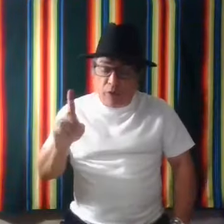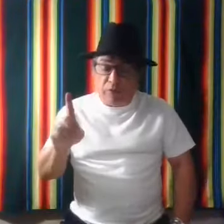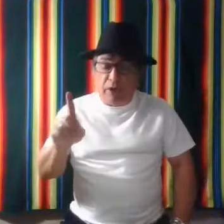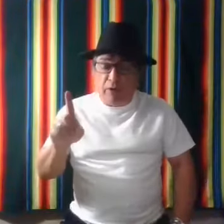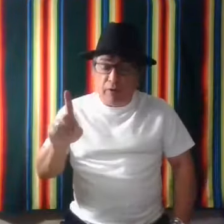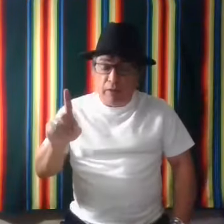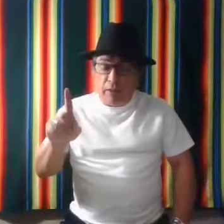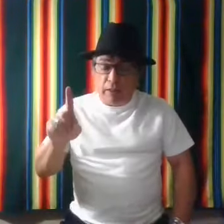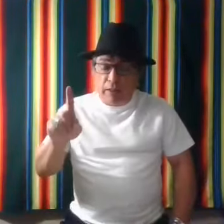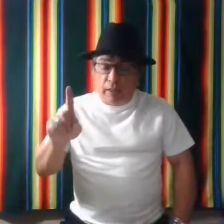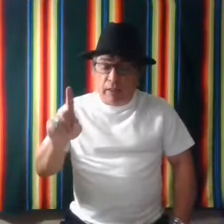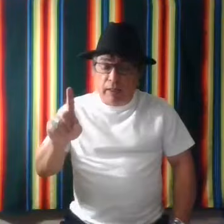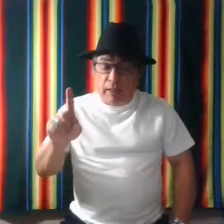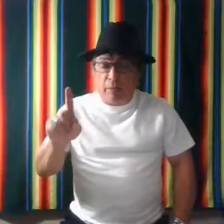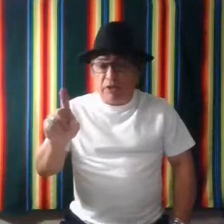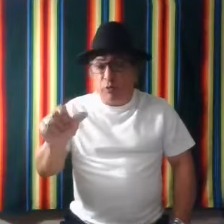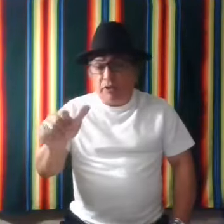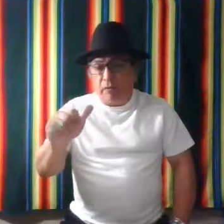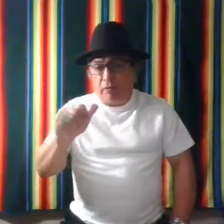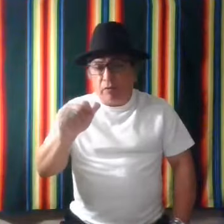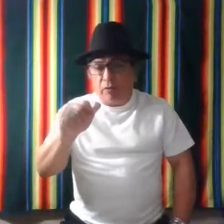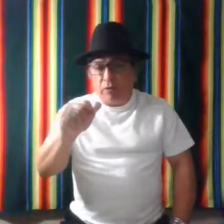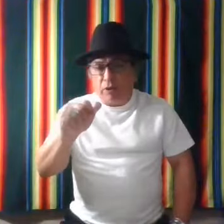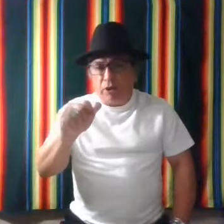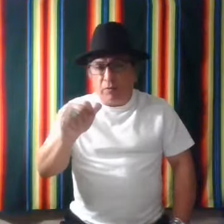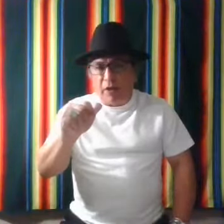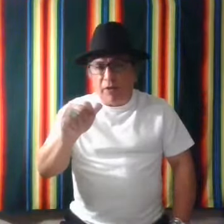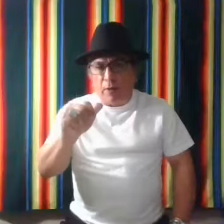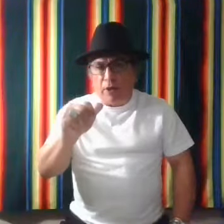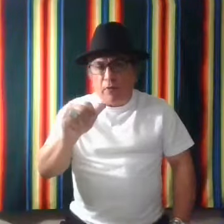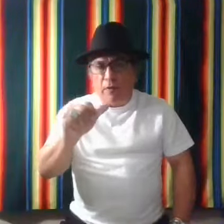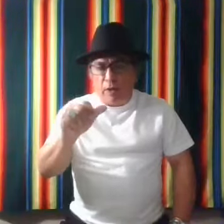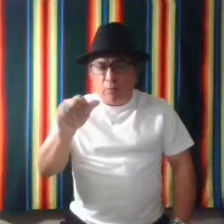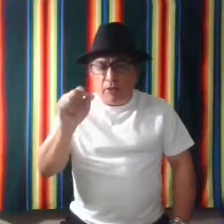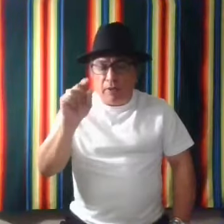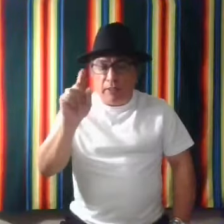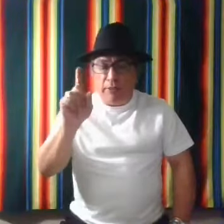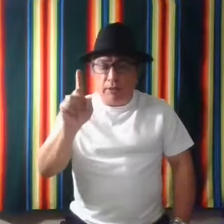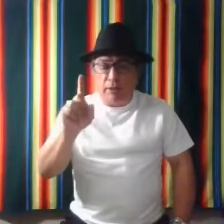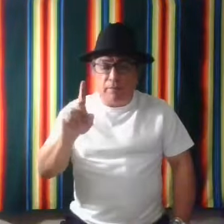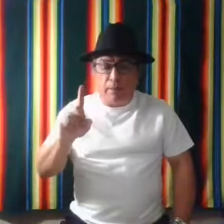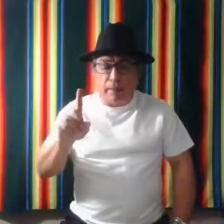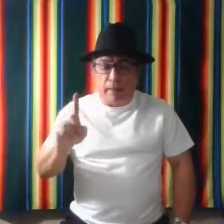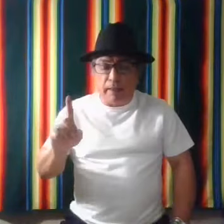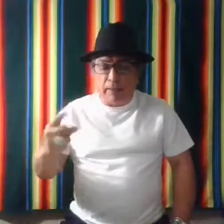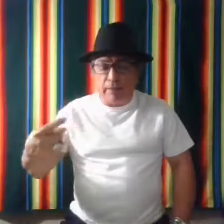one finger. Uh, and I might switch that to using my thumb here, but this is